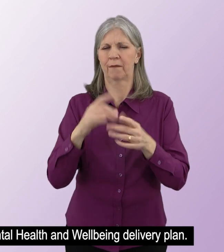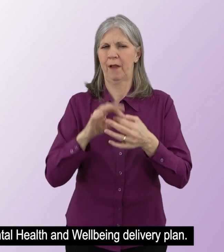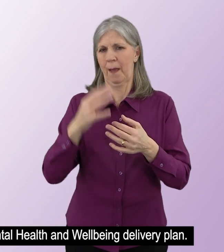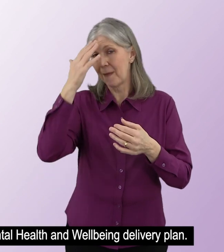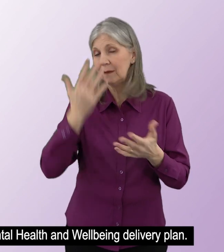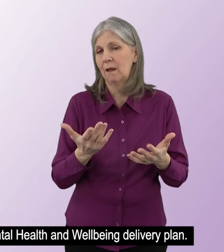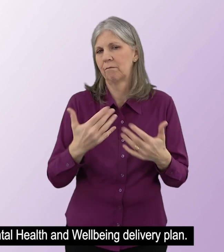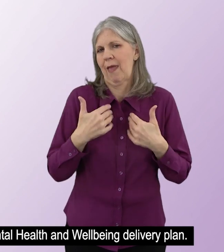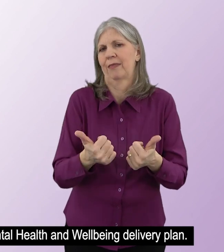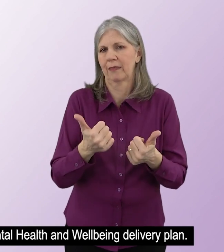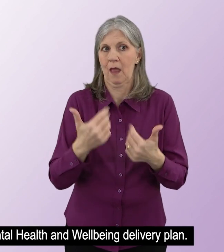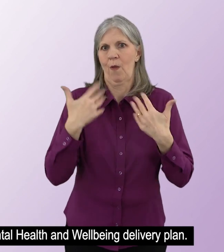and Wellbeing delivery plan.